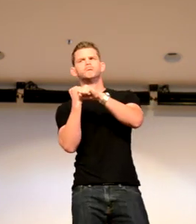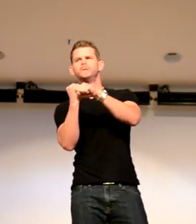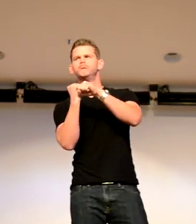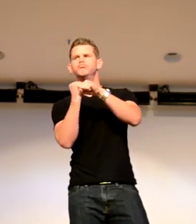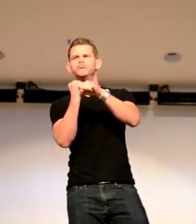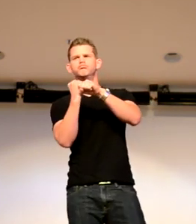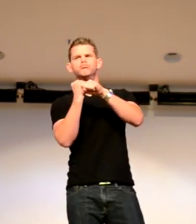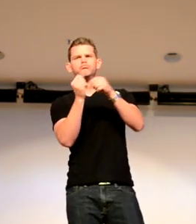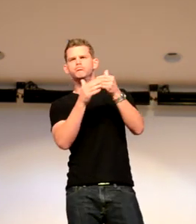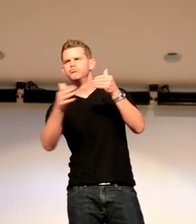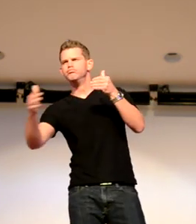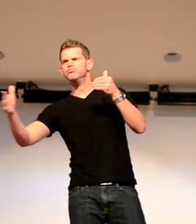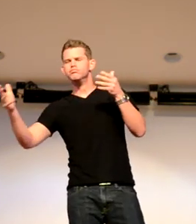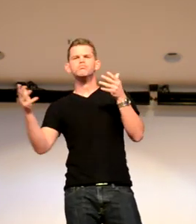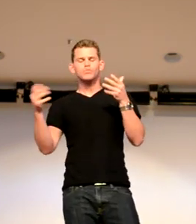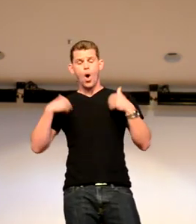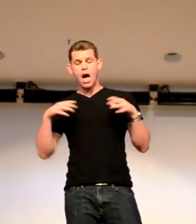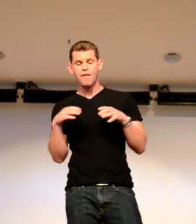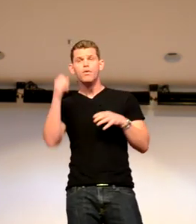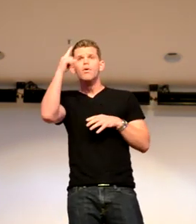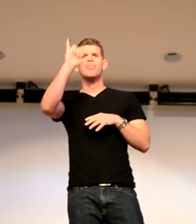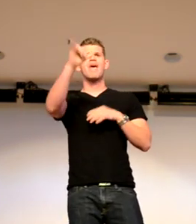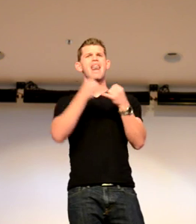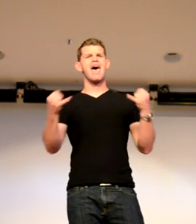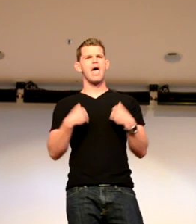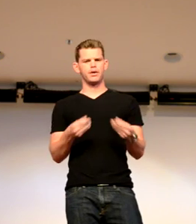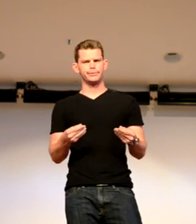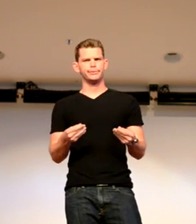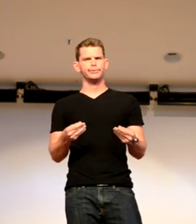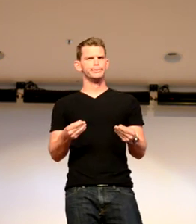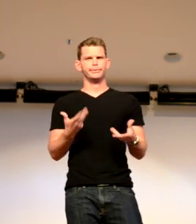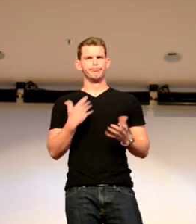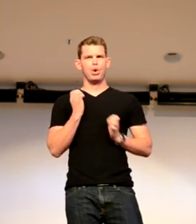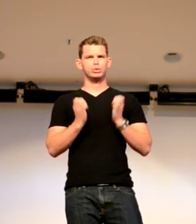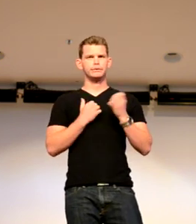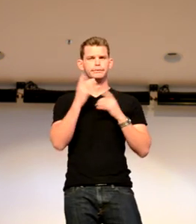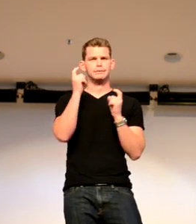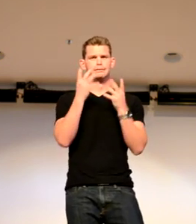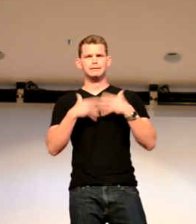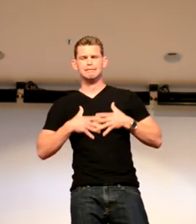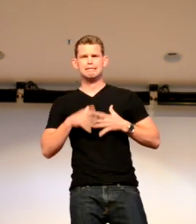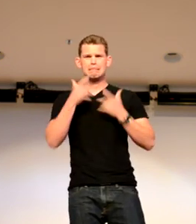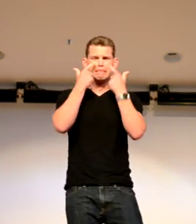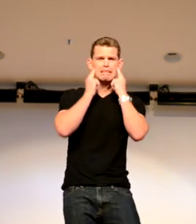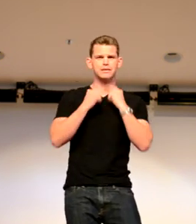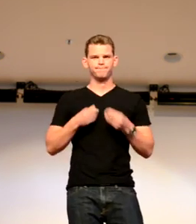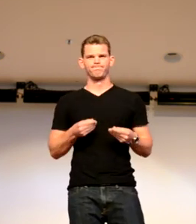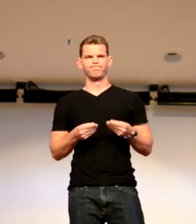so they said, perfect. And then, but the lines, you know, you know, using my emotions,